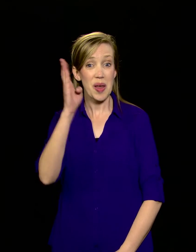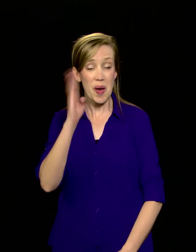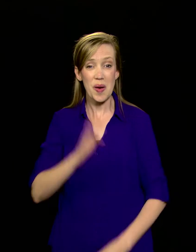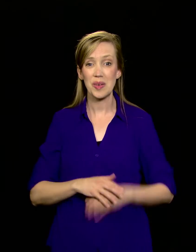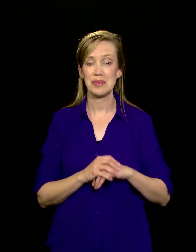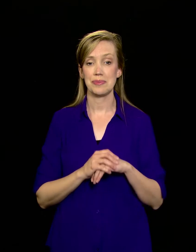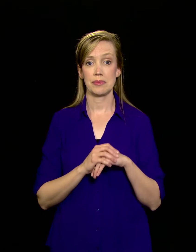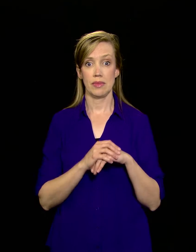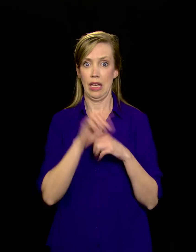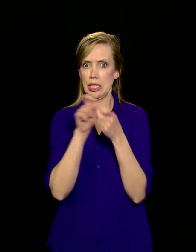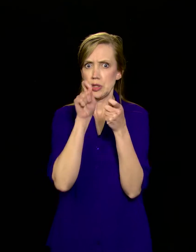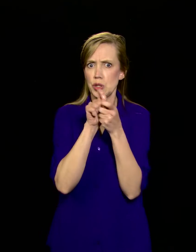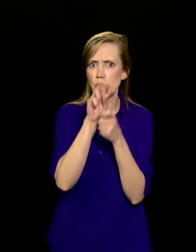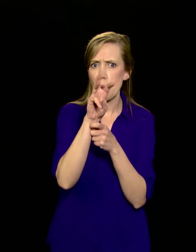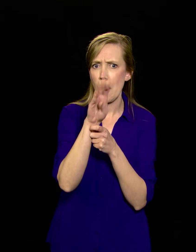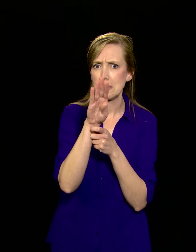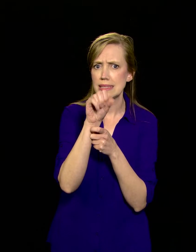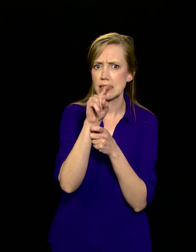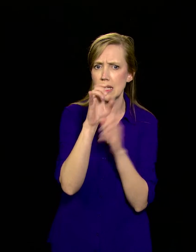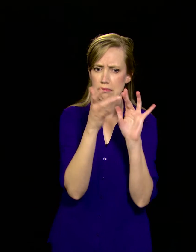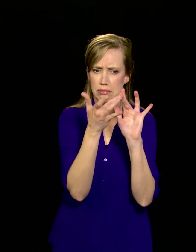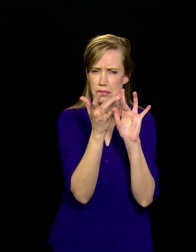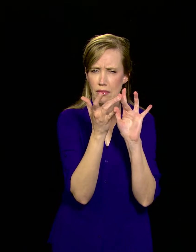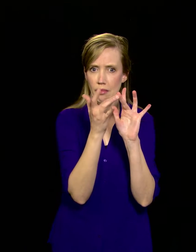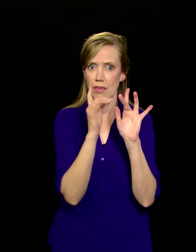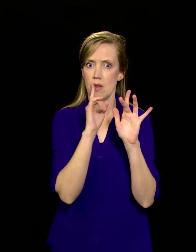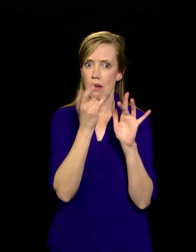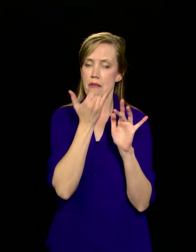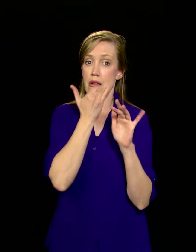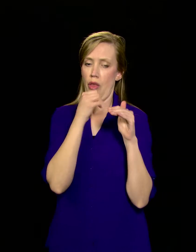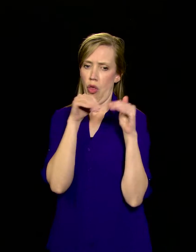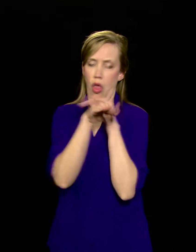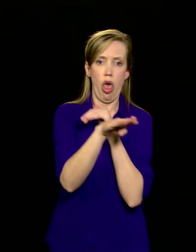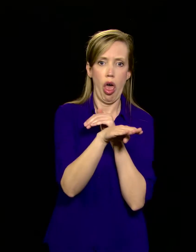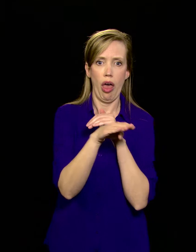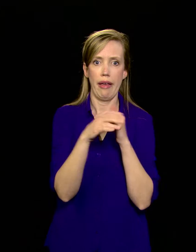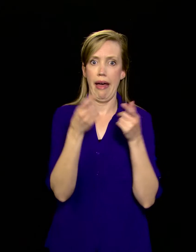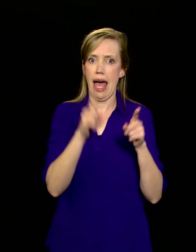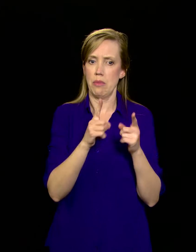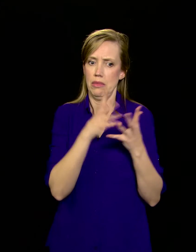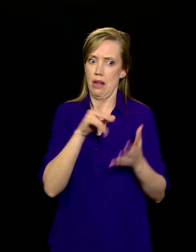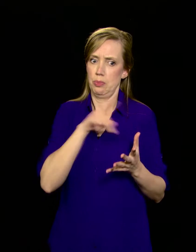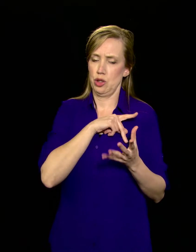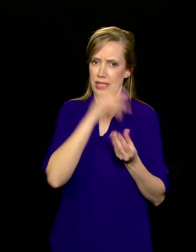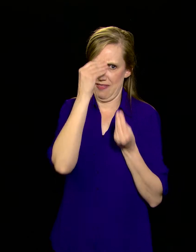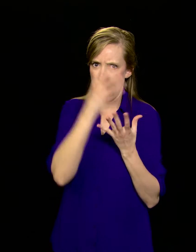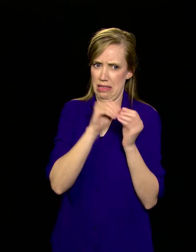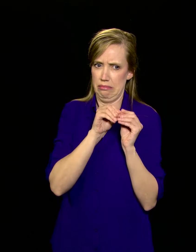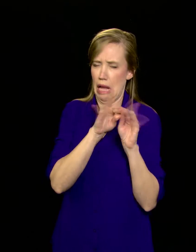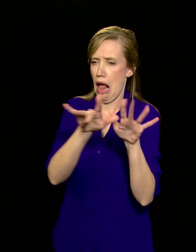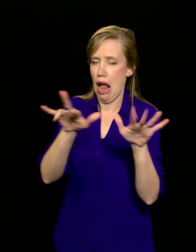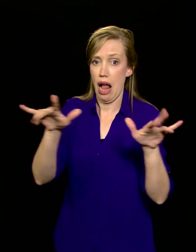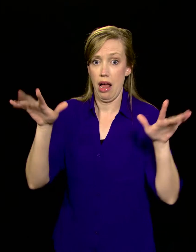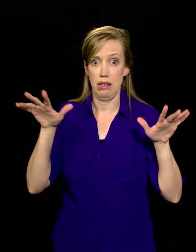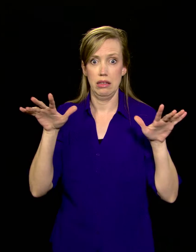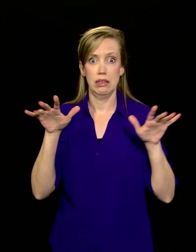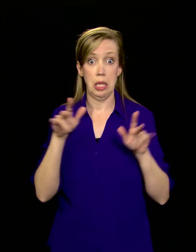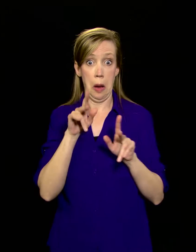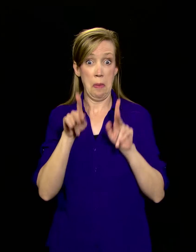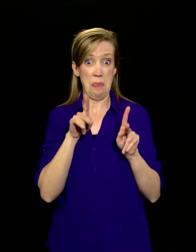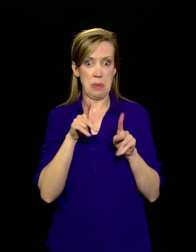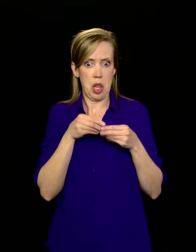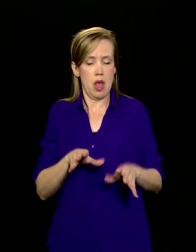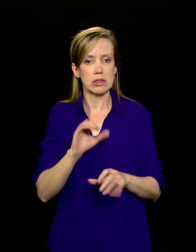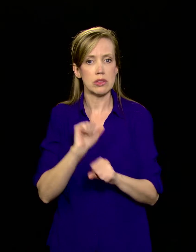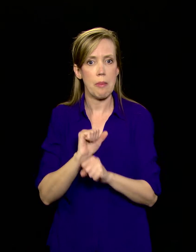Thanks for joining me. A certain website was hacked and the very personal data of a lot of people was released and made public. As a result, some